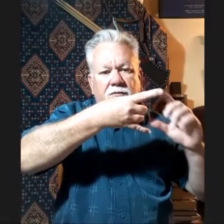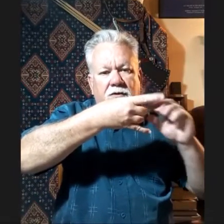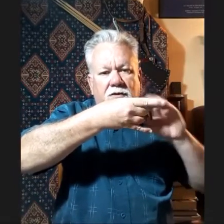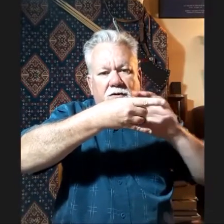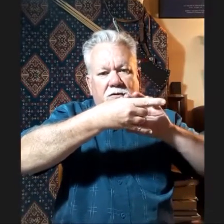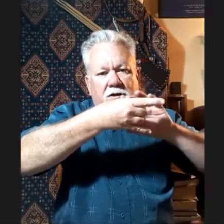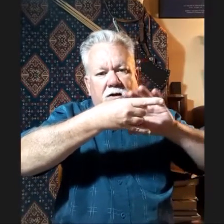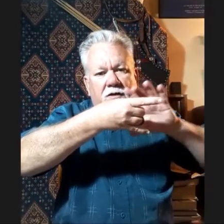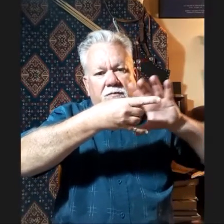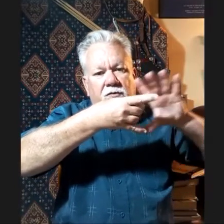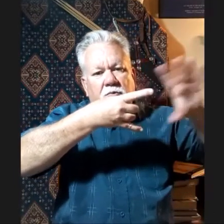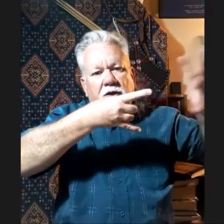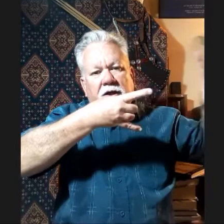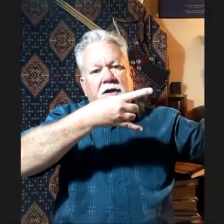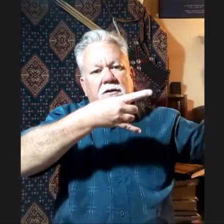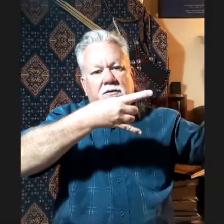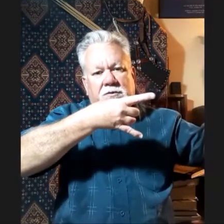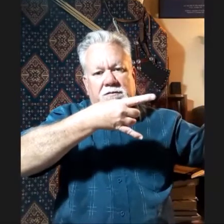spreading out a little bit.